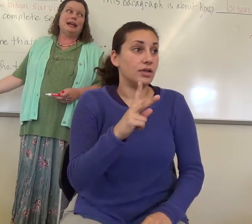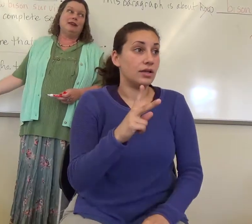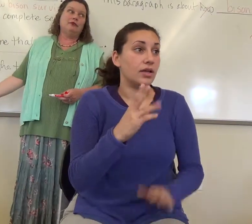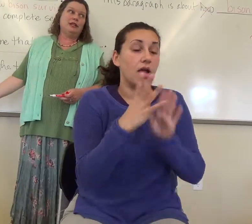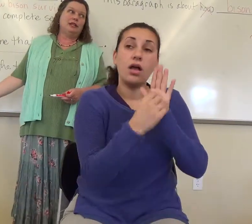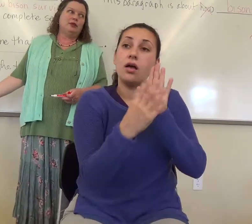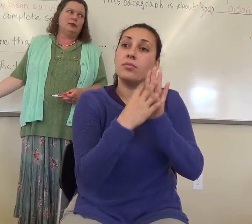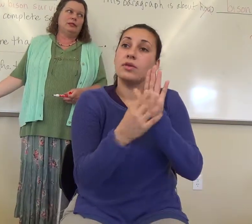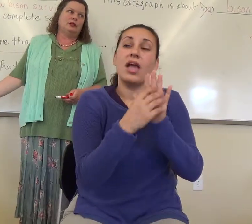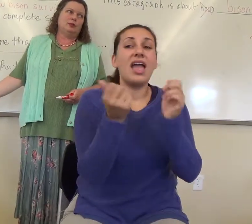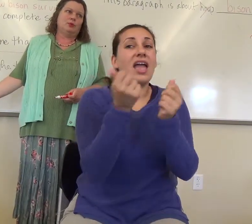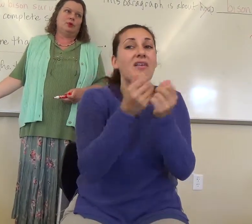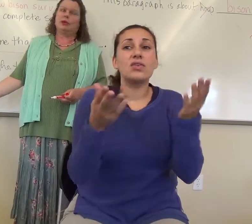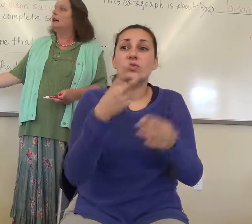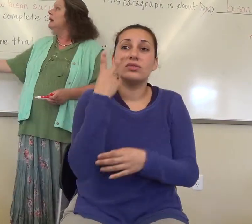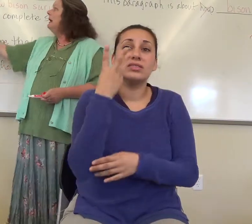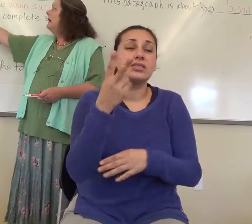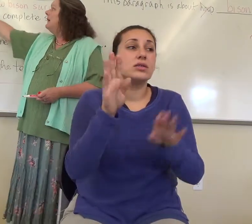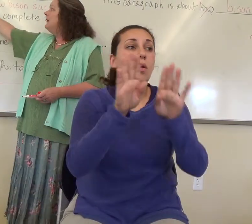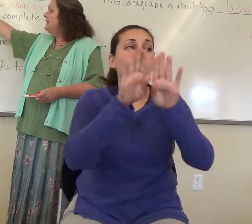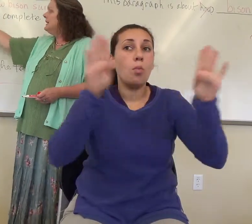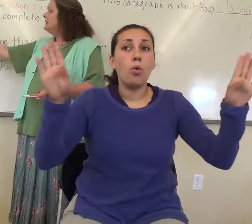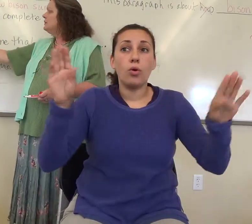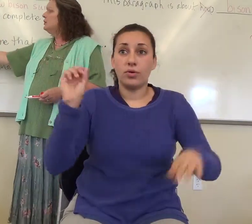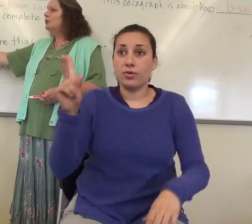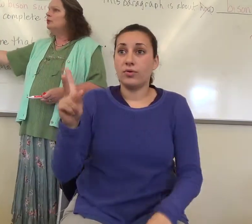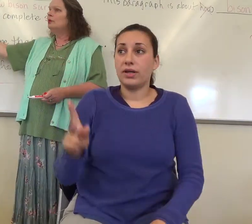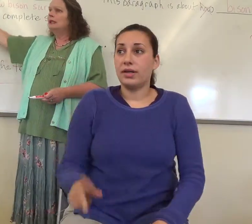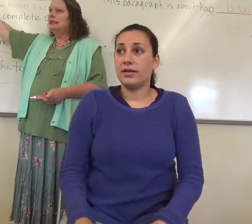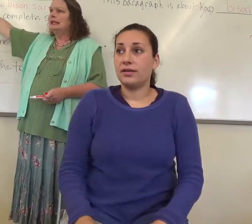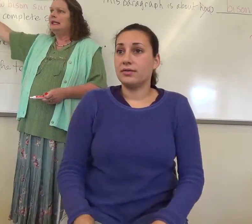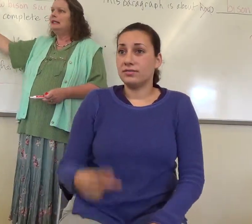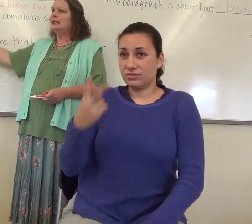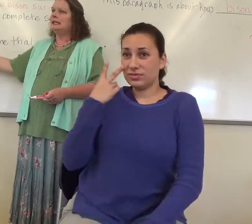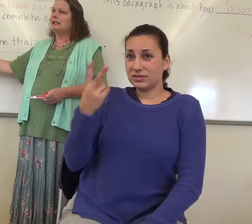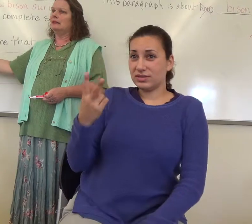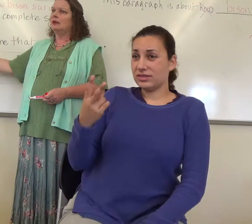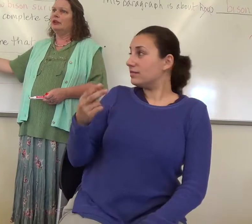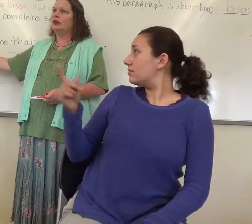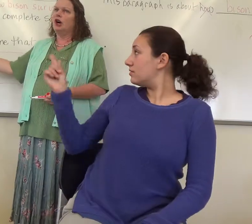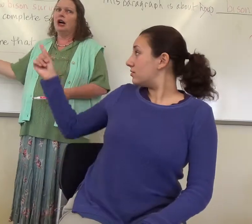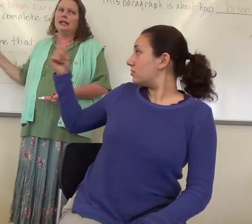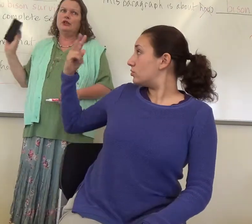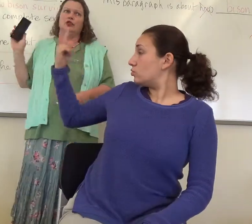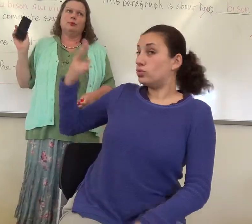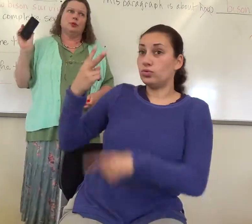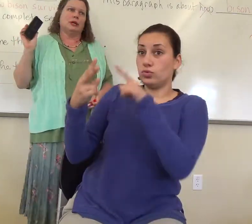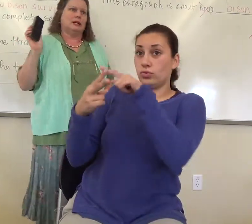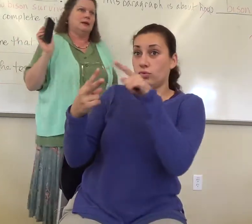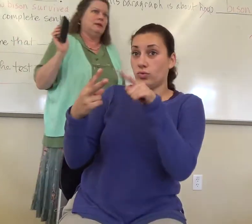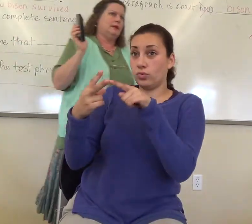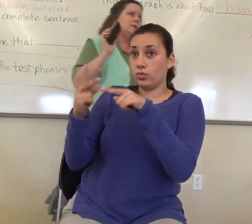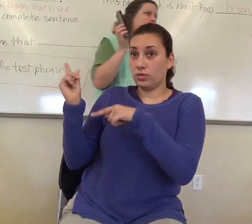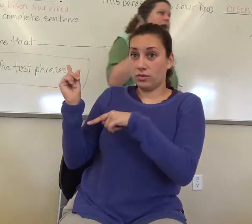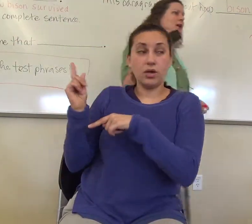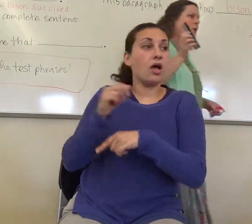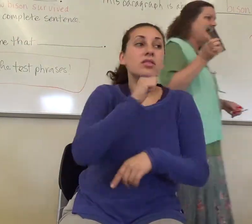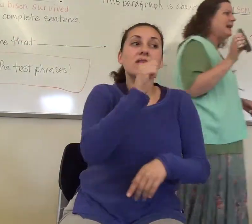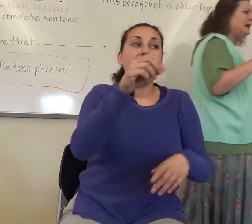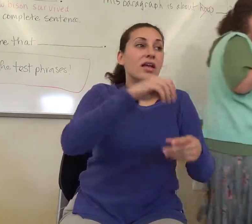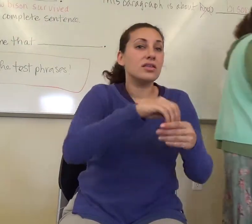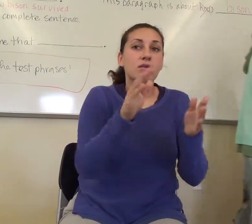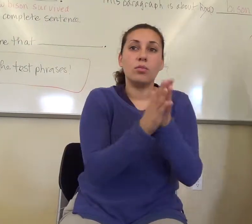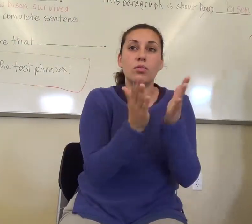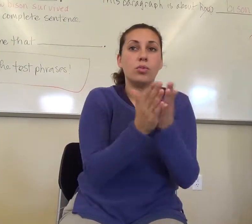Write down everything you see on the board. These two little hints are not in your book. They're my